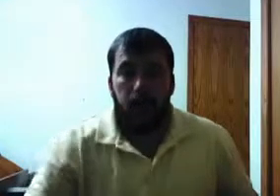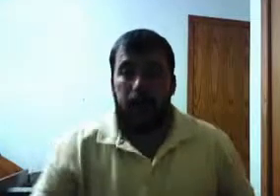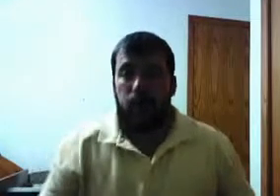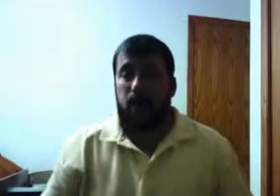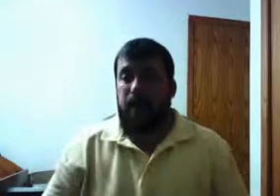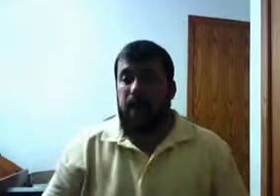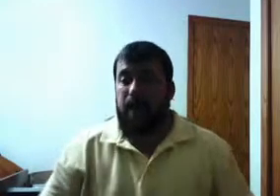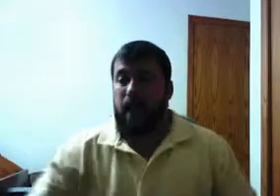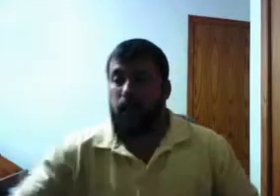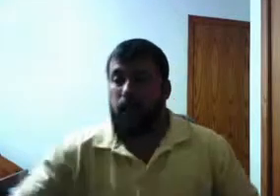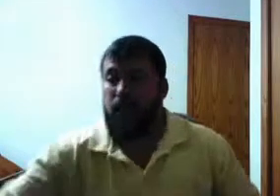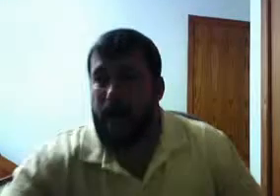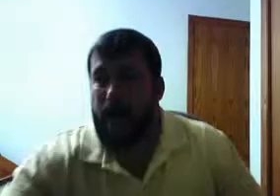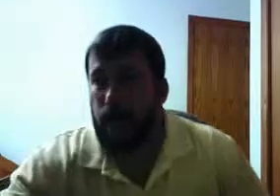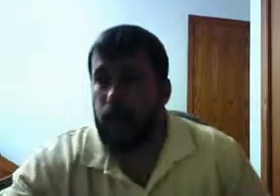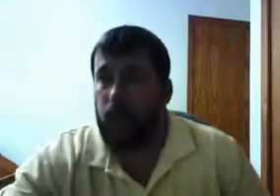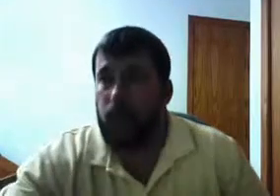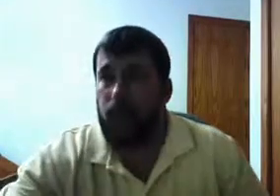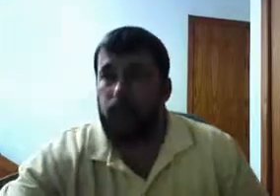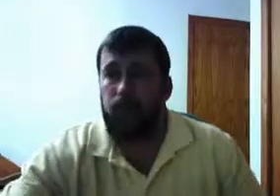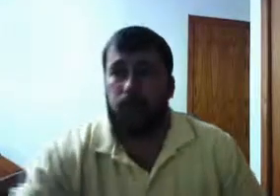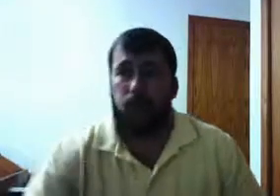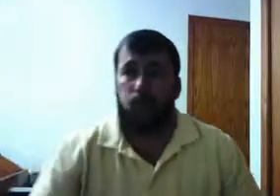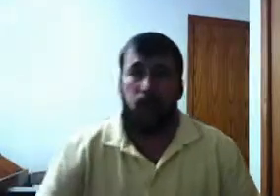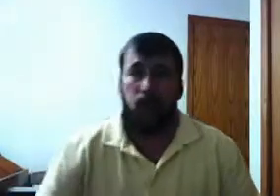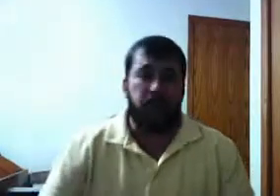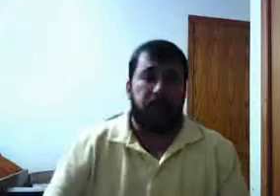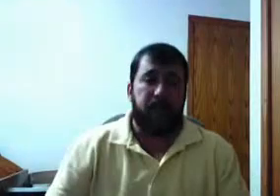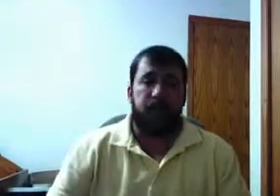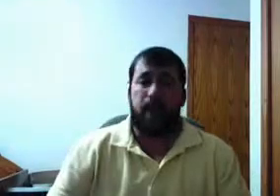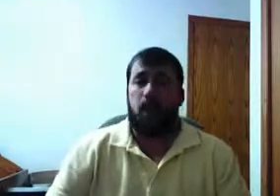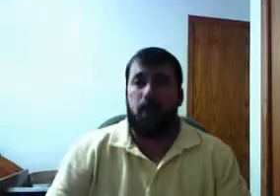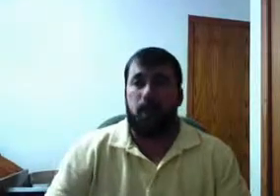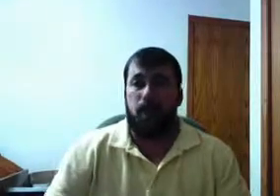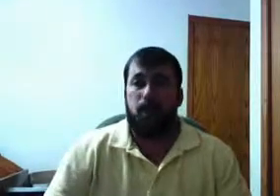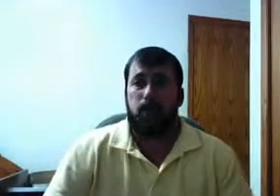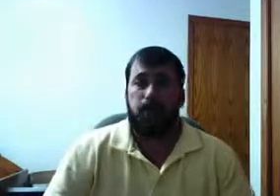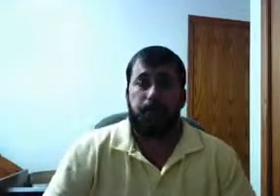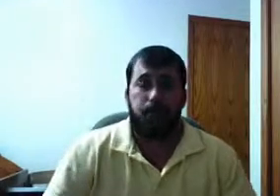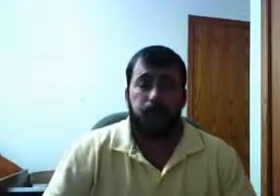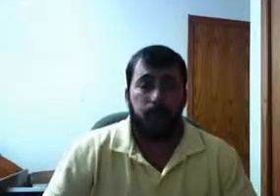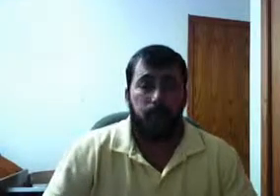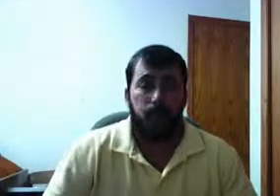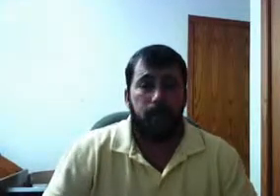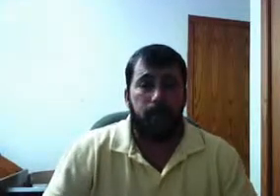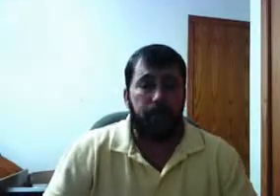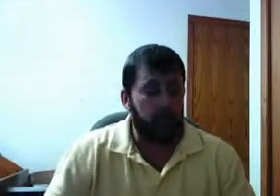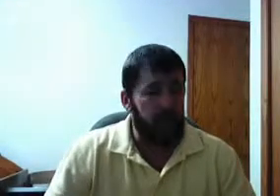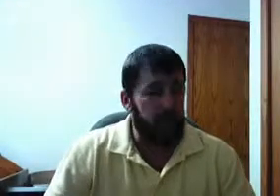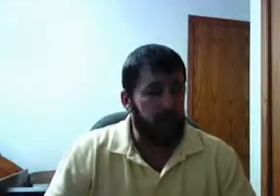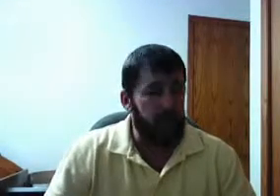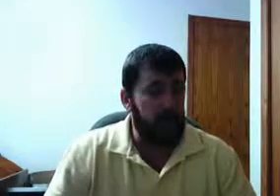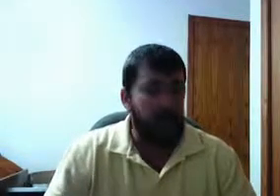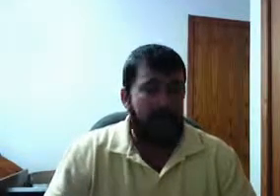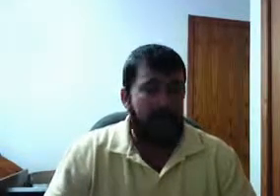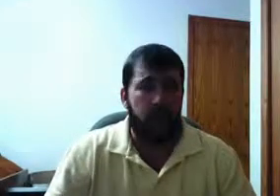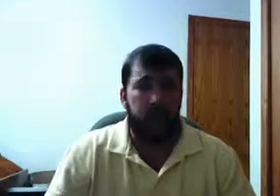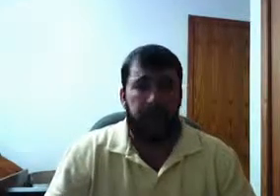Anyway, it's in time. We're getting back to what Mr. Wilson said, Woodrow. After he'd made a pact with the